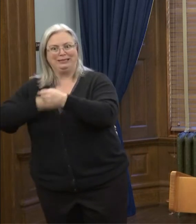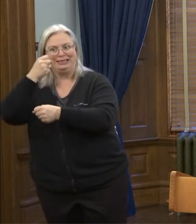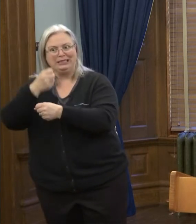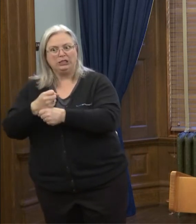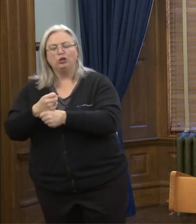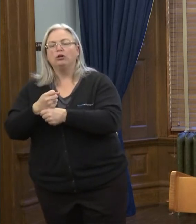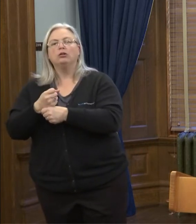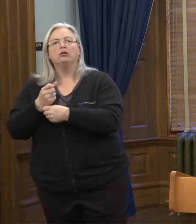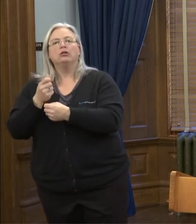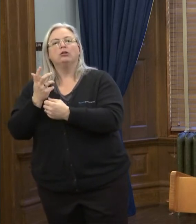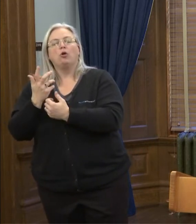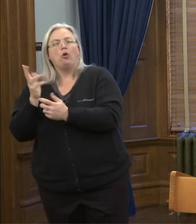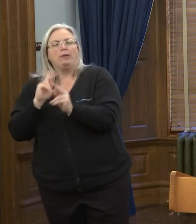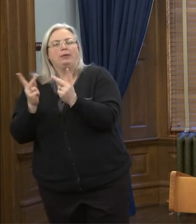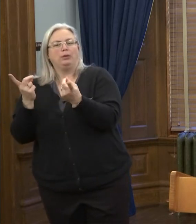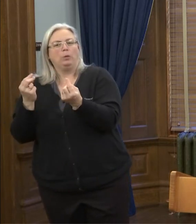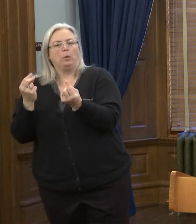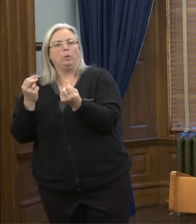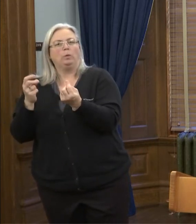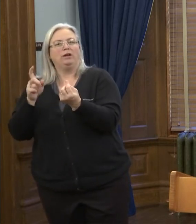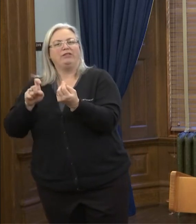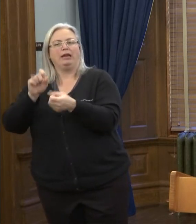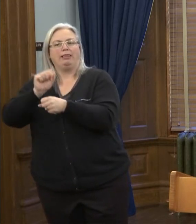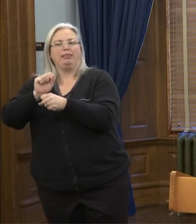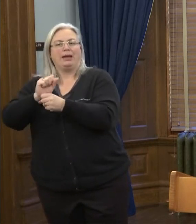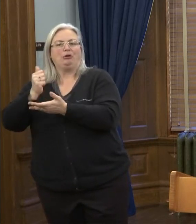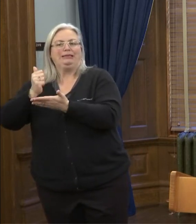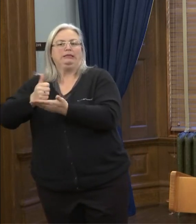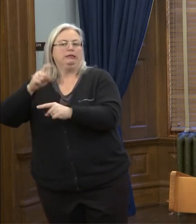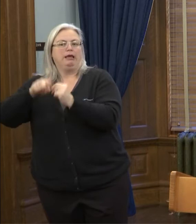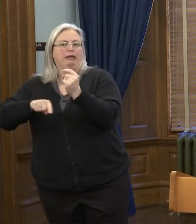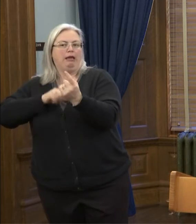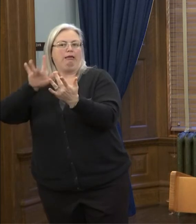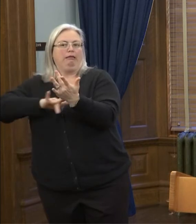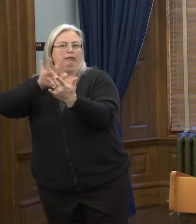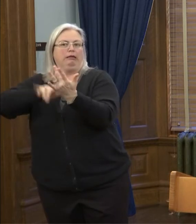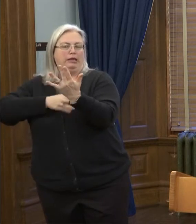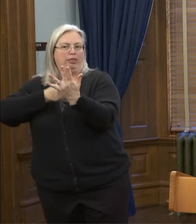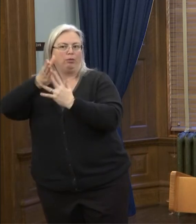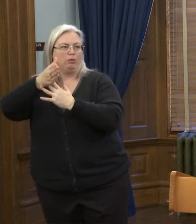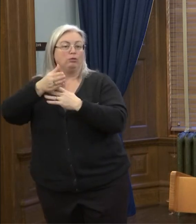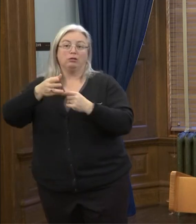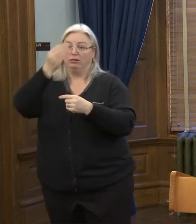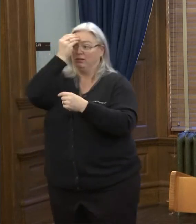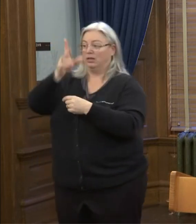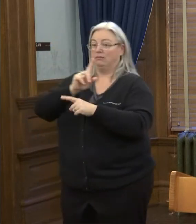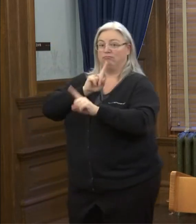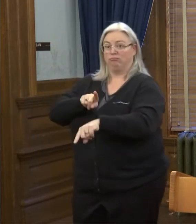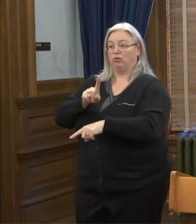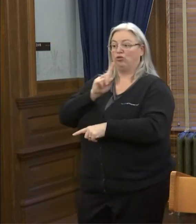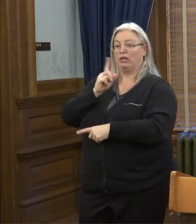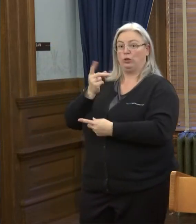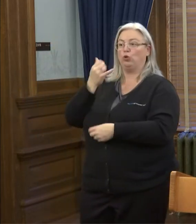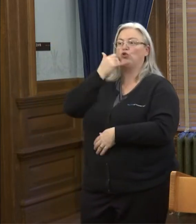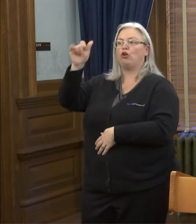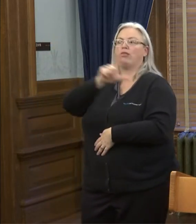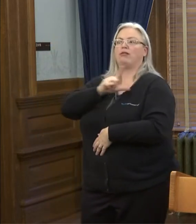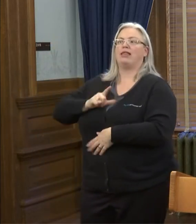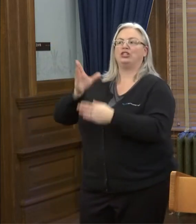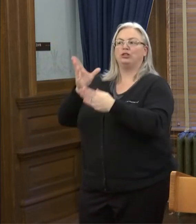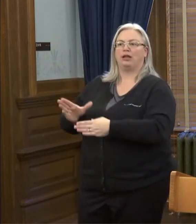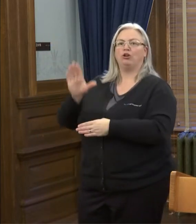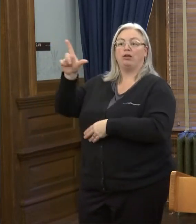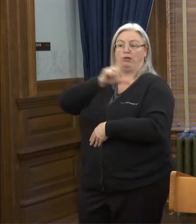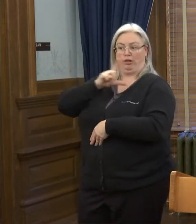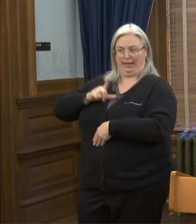What should help, what should people do if they need labor assistance and can't get through? You know, what they really ought to do is call their legislator, and